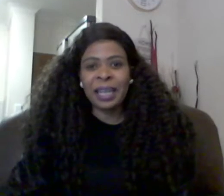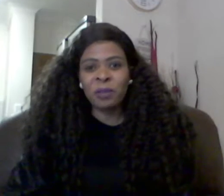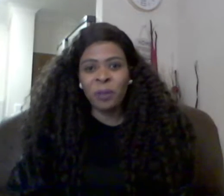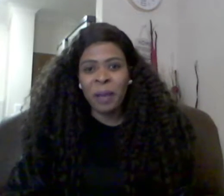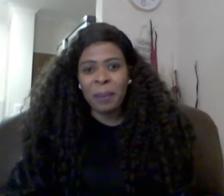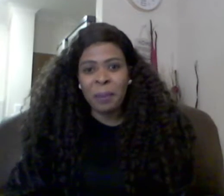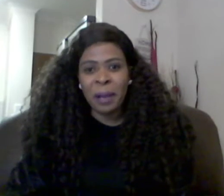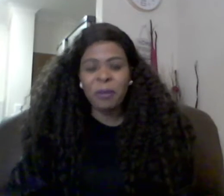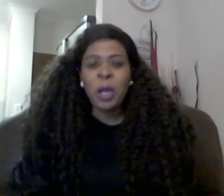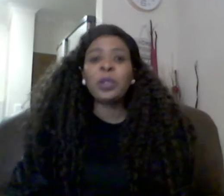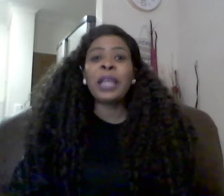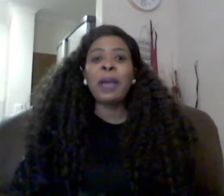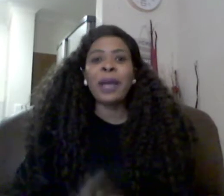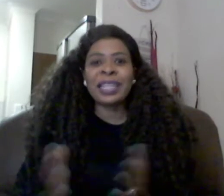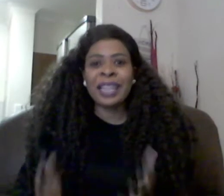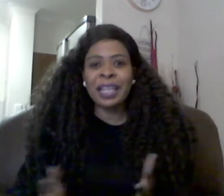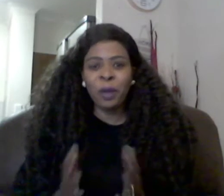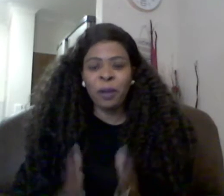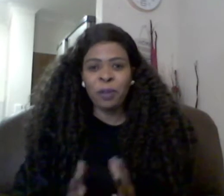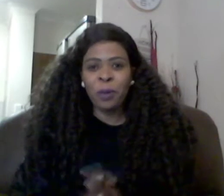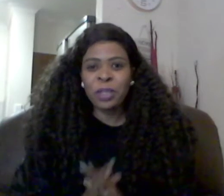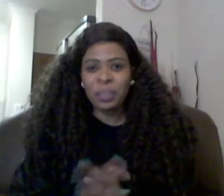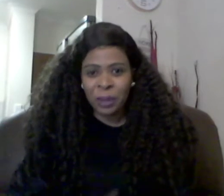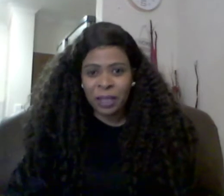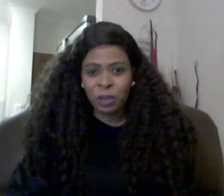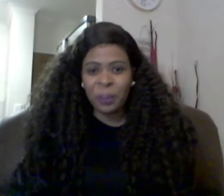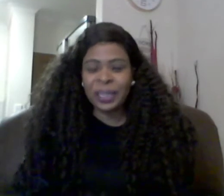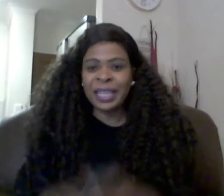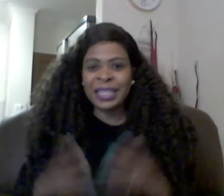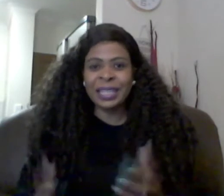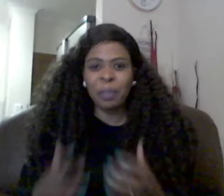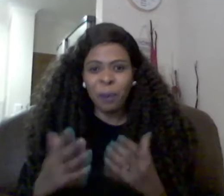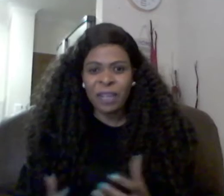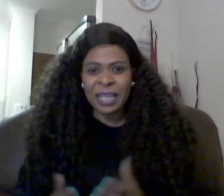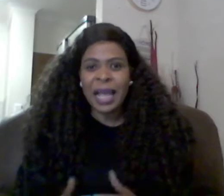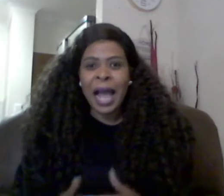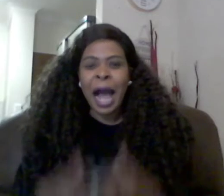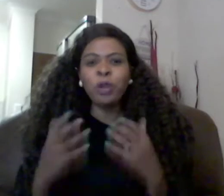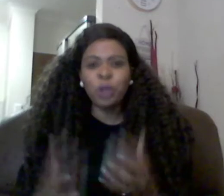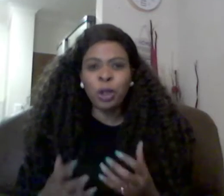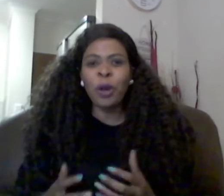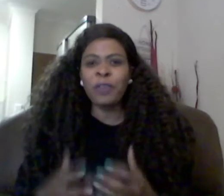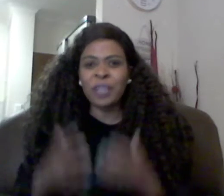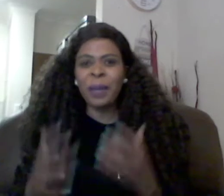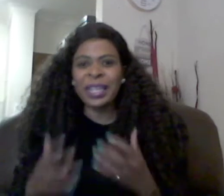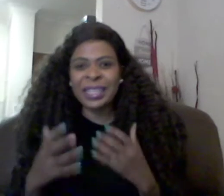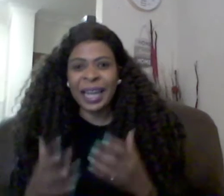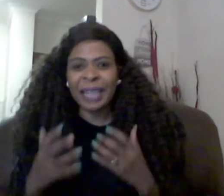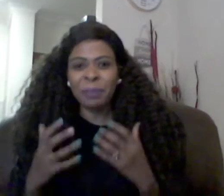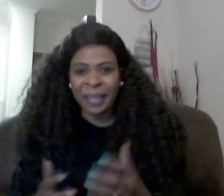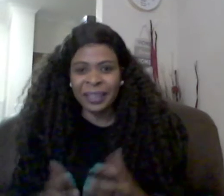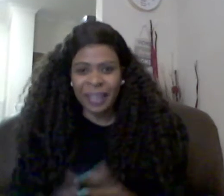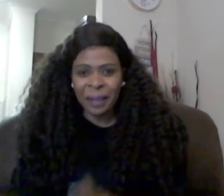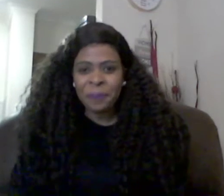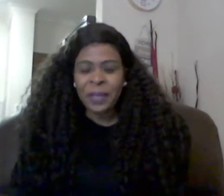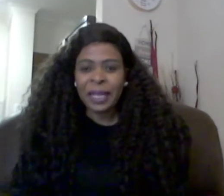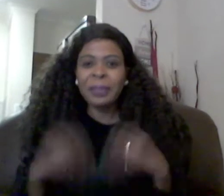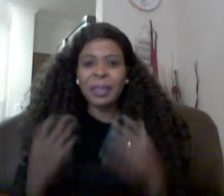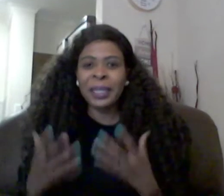comes from up above today we are discussing one of the most important topic that says that prophetess how do you know if someone is the right partner let me repeat